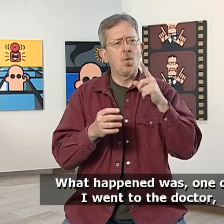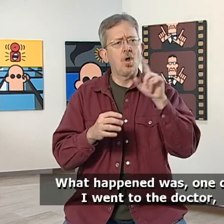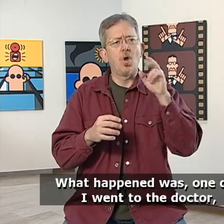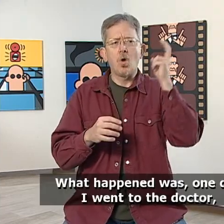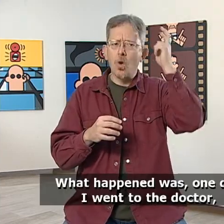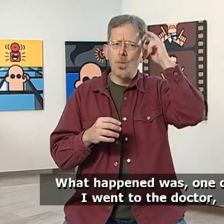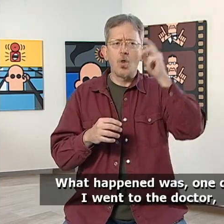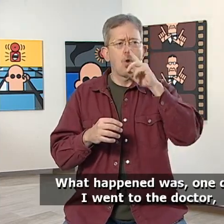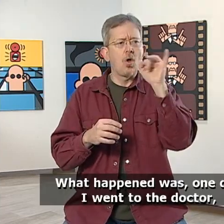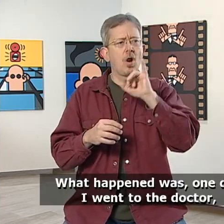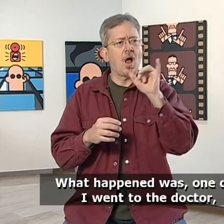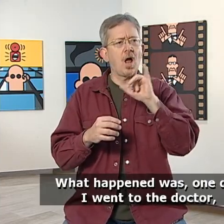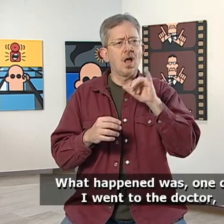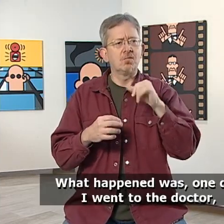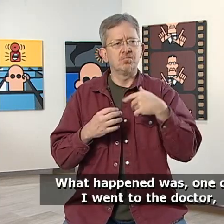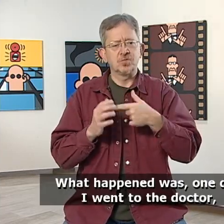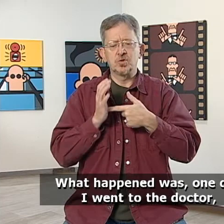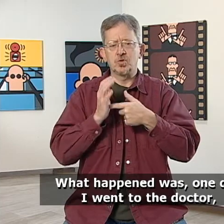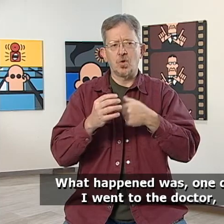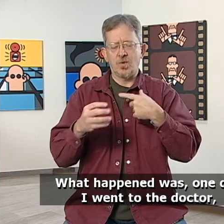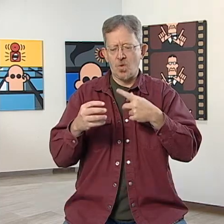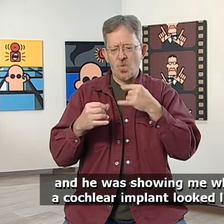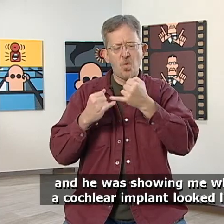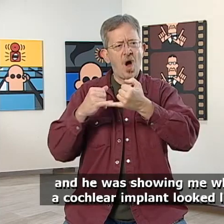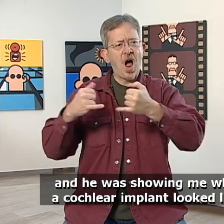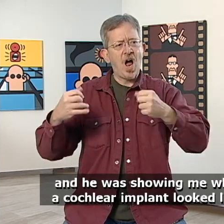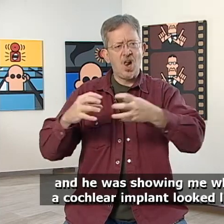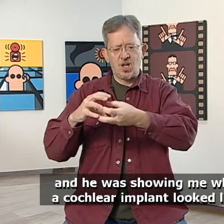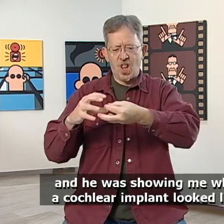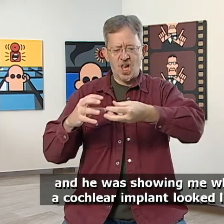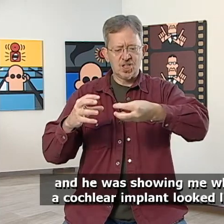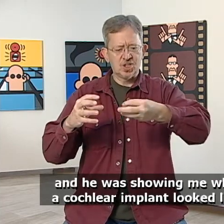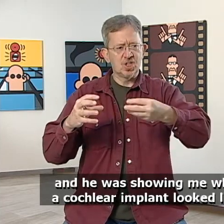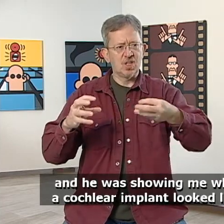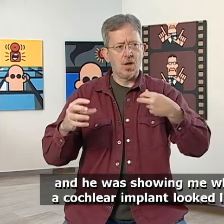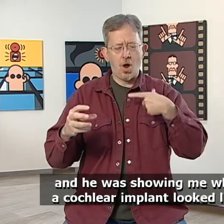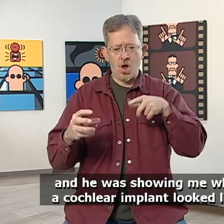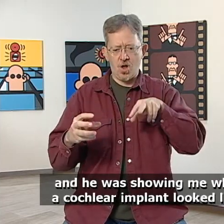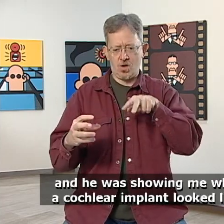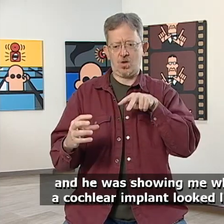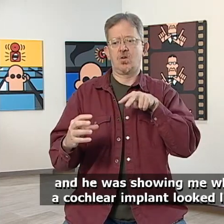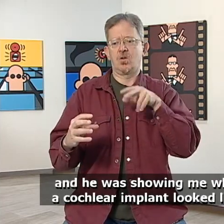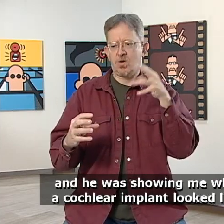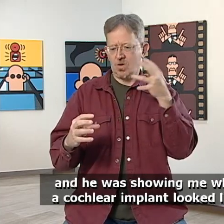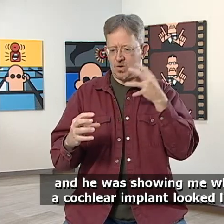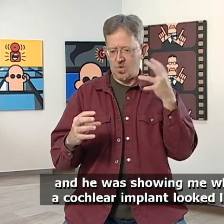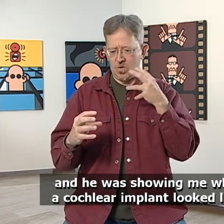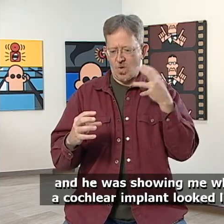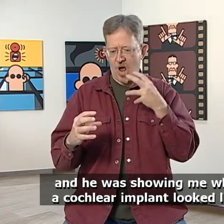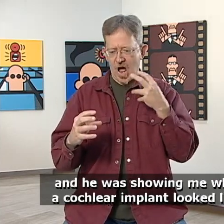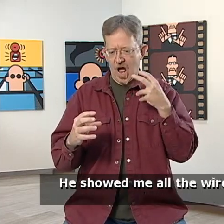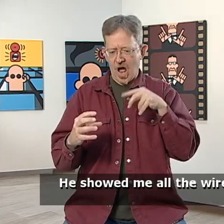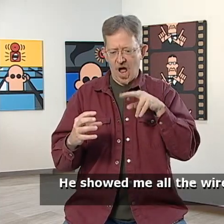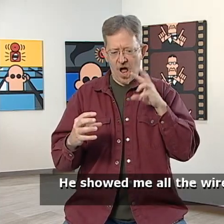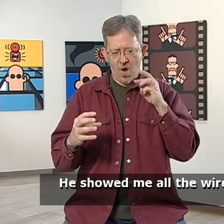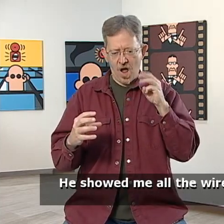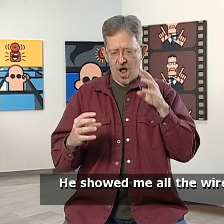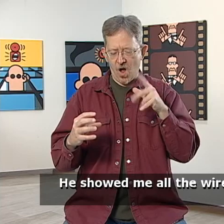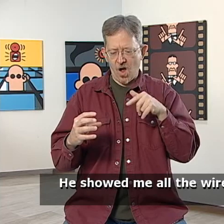What happened was, one day I went to the doctor, and he was showing me what a cochlear implant looked like. He showed me